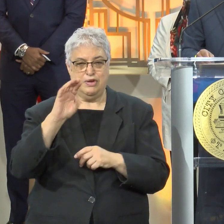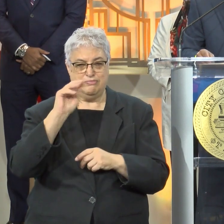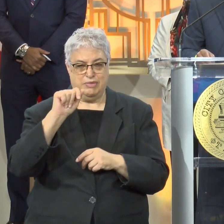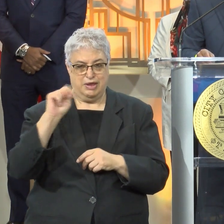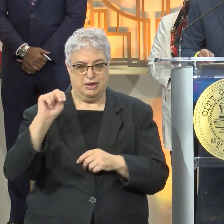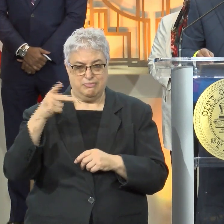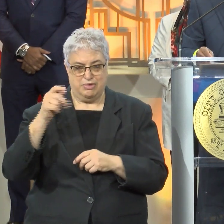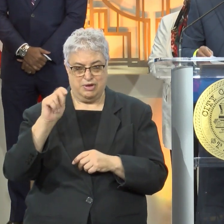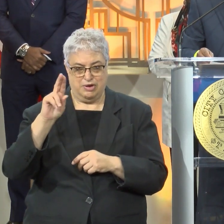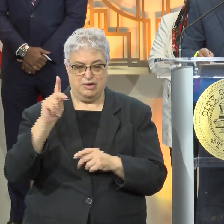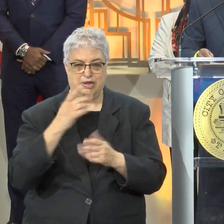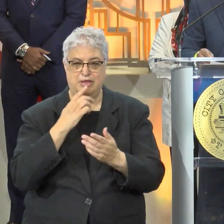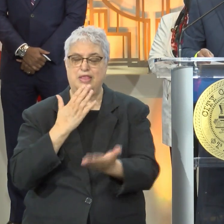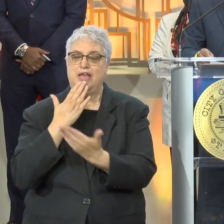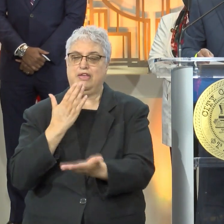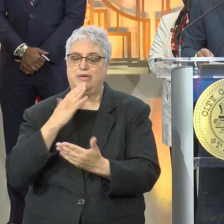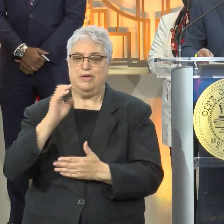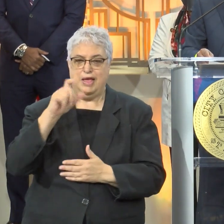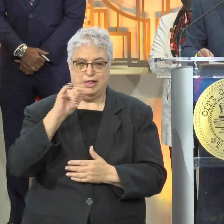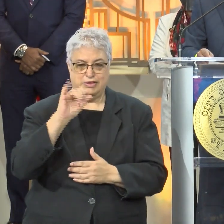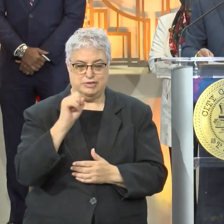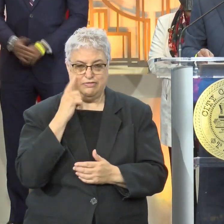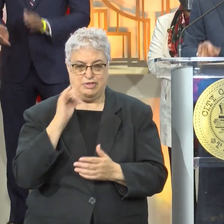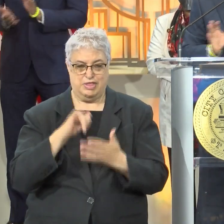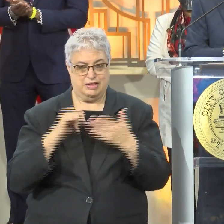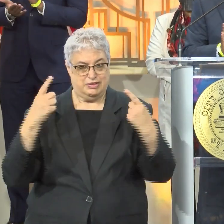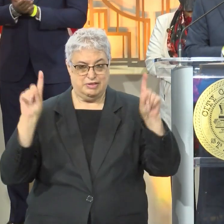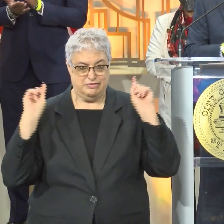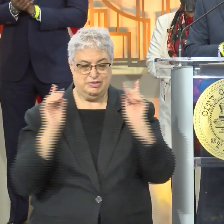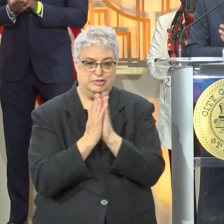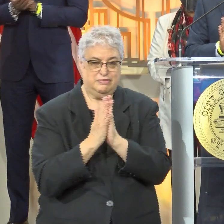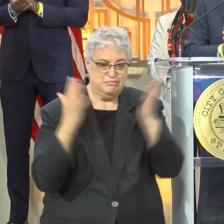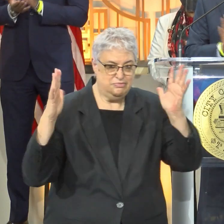And let me just give a great deal of credit to Commissioner Ellis for making that happen.